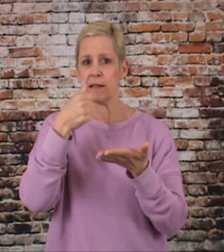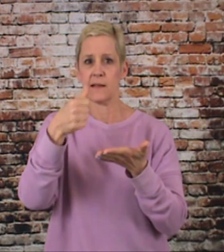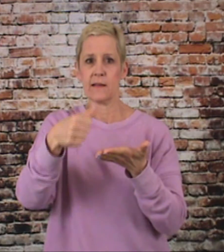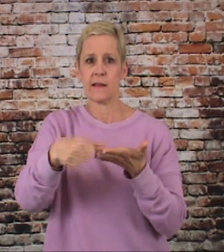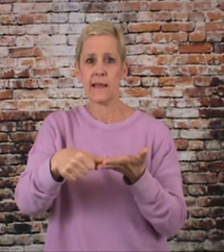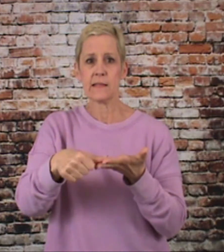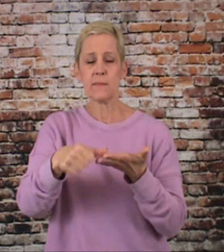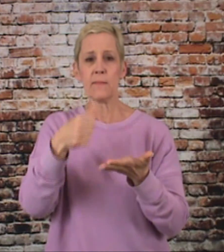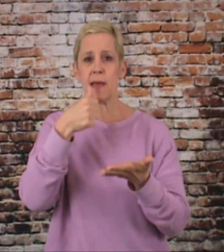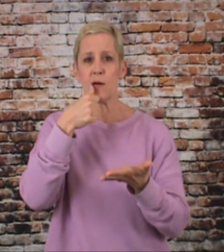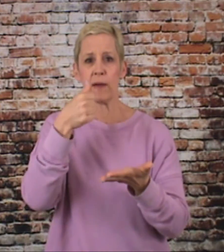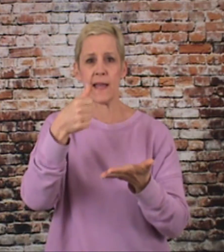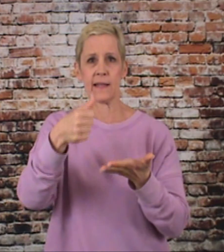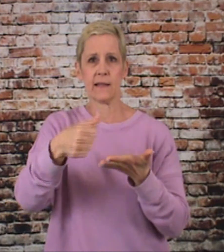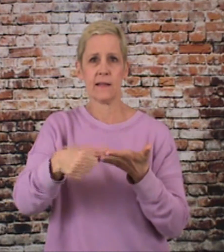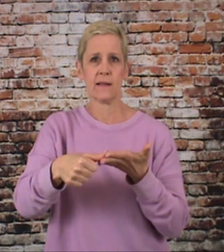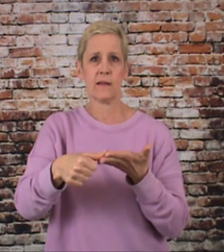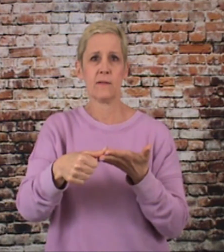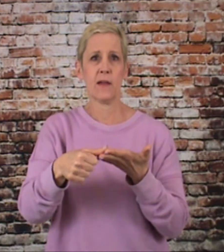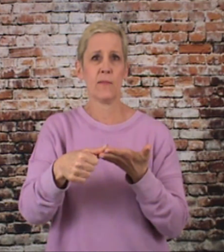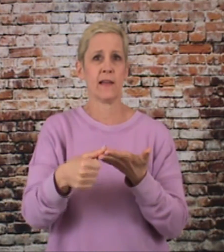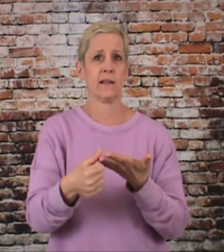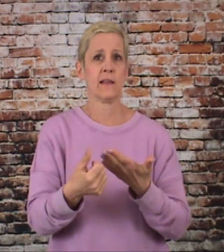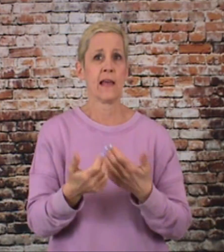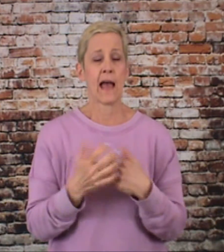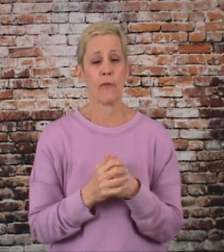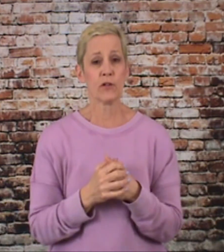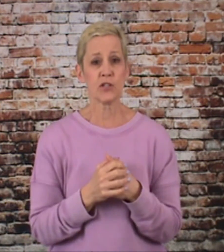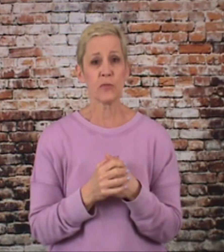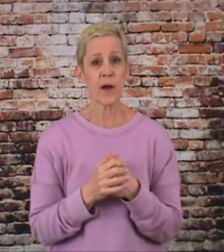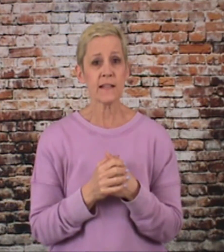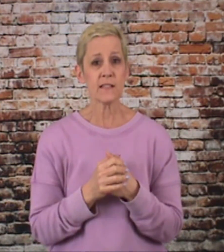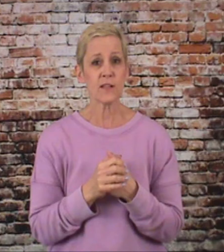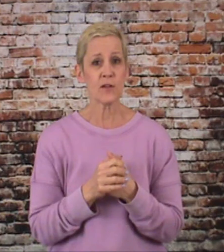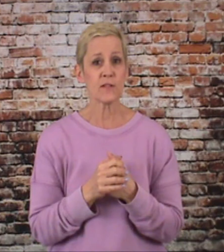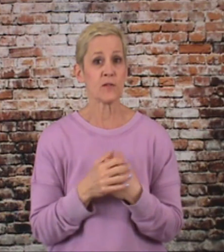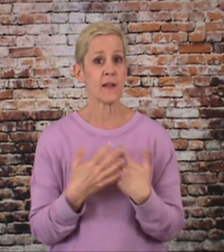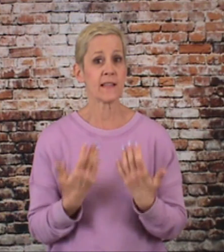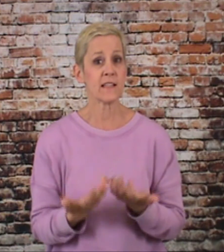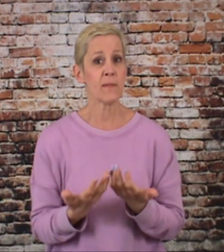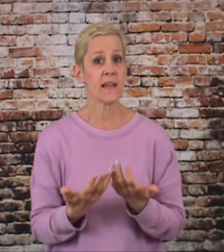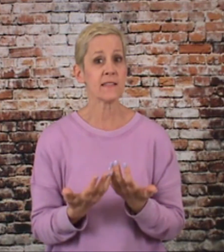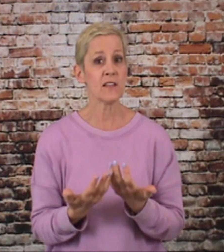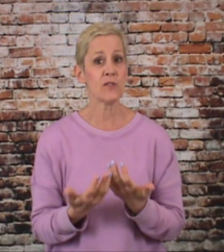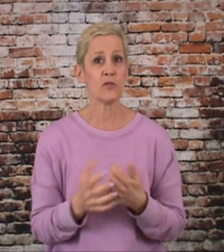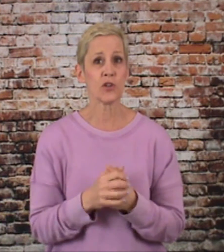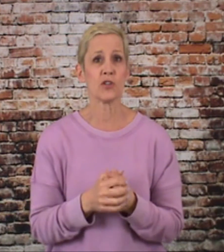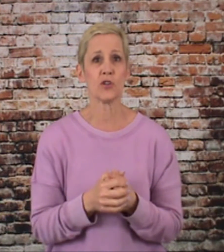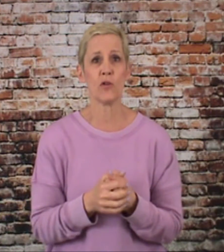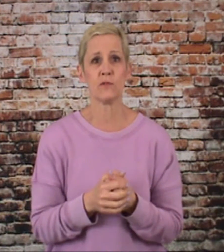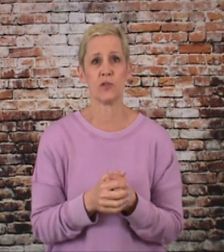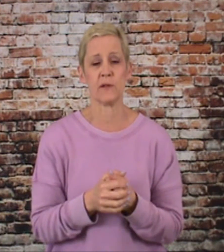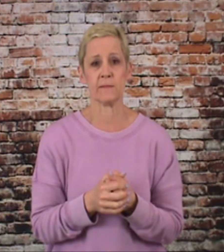mailman come in I want you to practice those so next time I see you you can show them to me